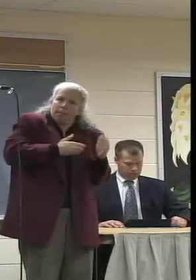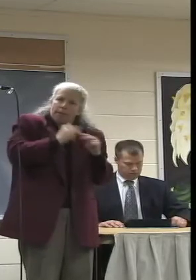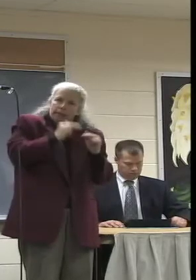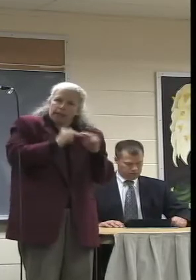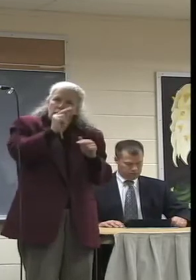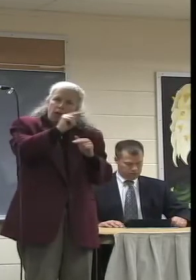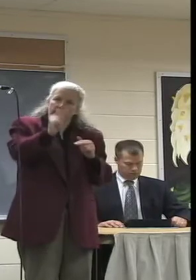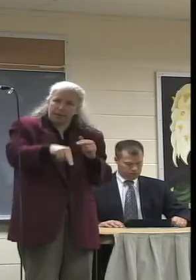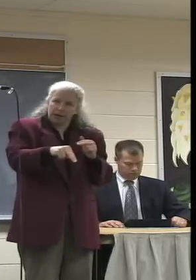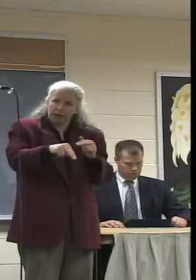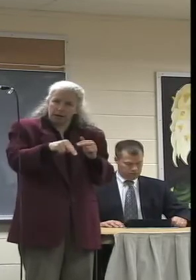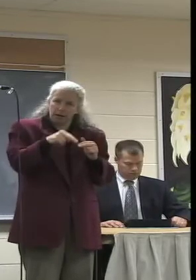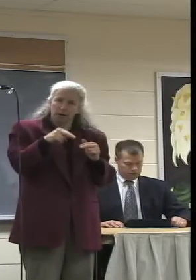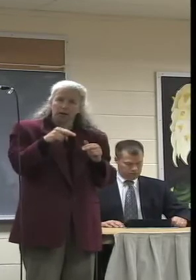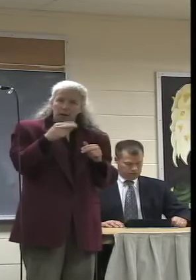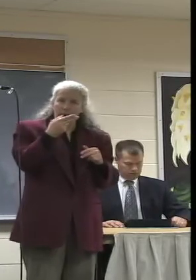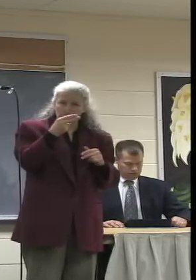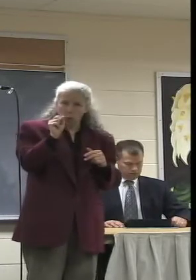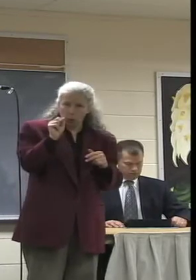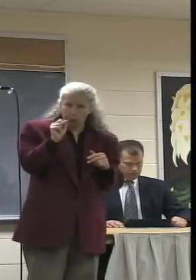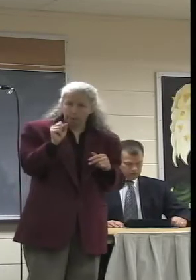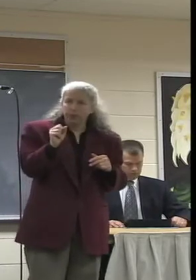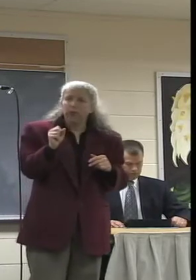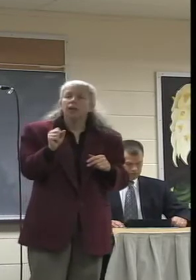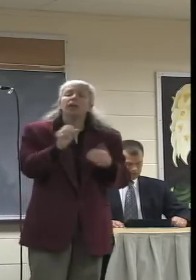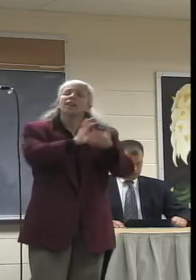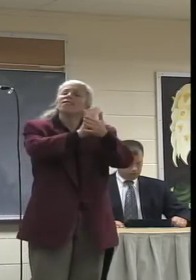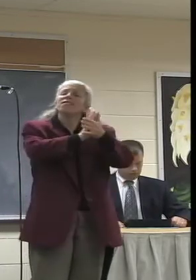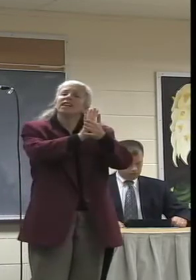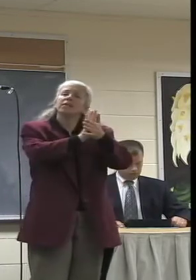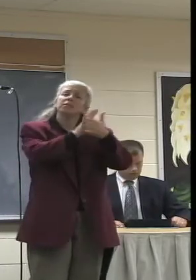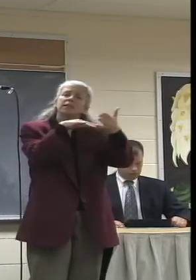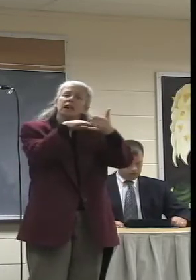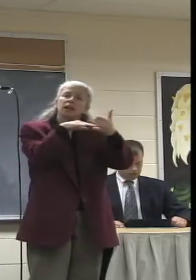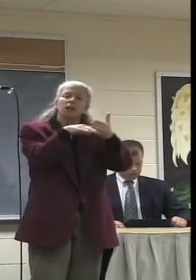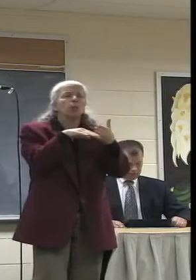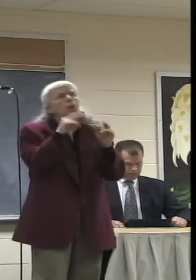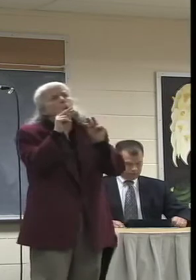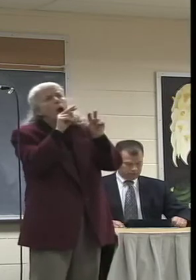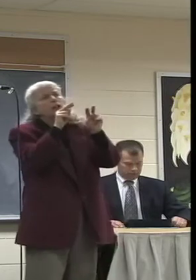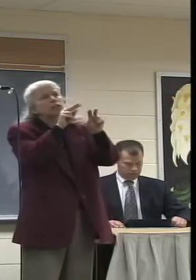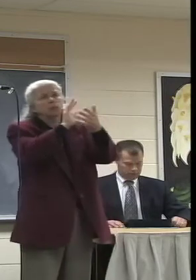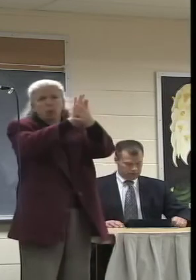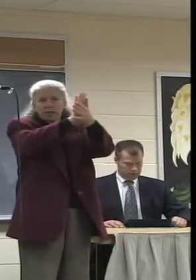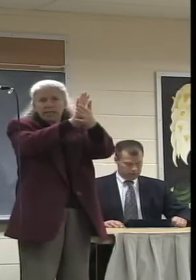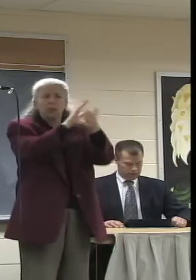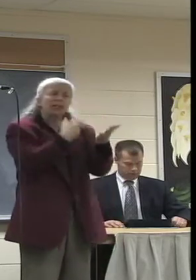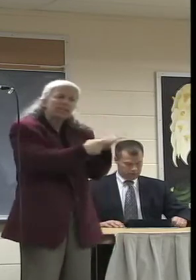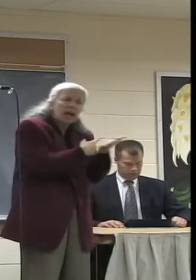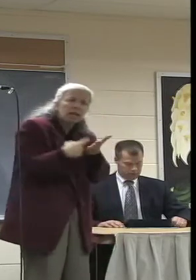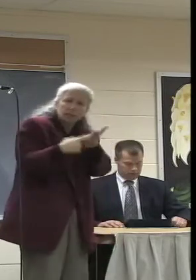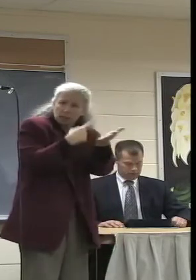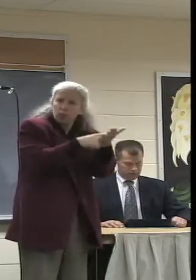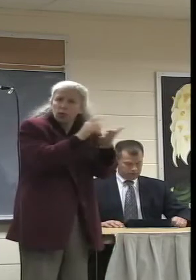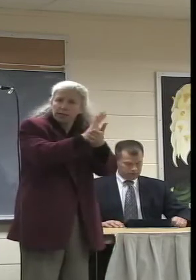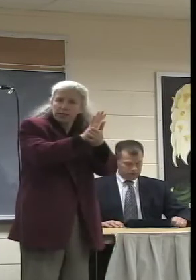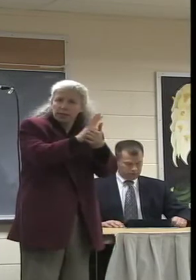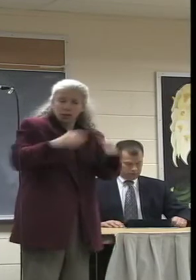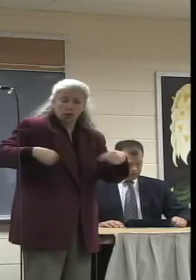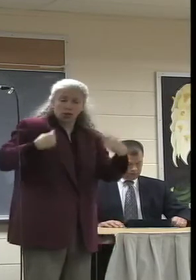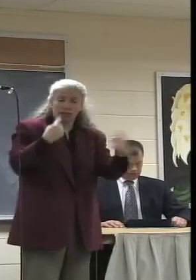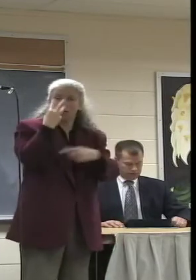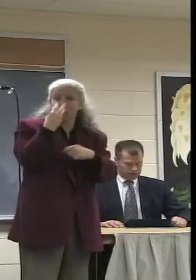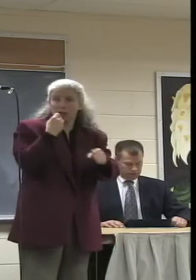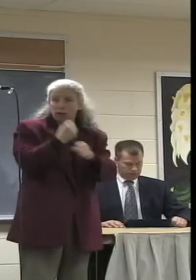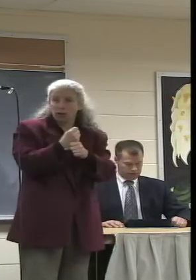The Film Studies course is, again, most about watching, discussing, and learning from the great films. Over the past four years, I've been trying to develop a